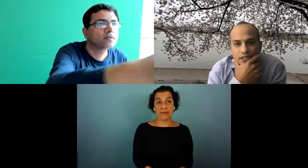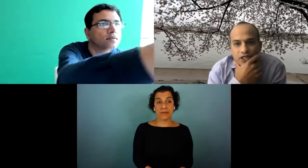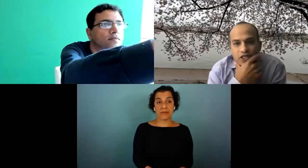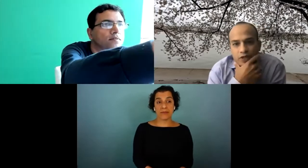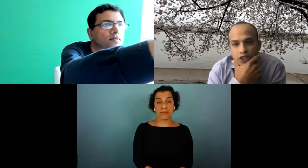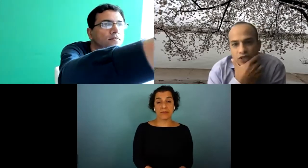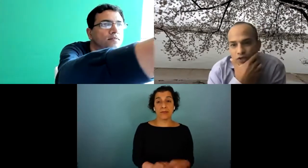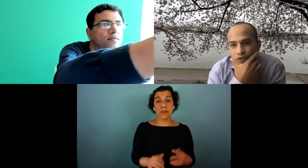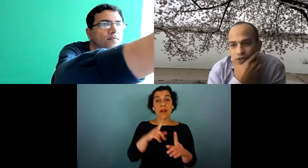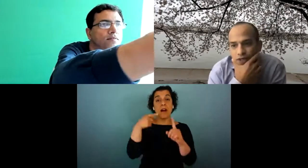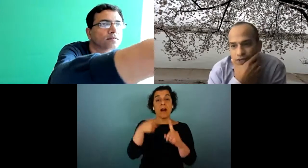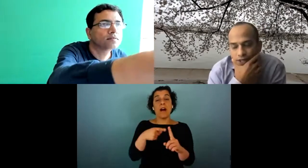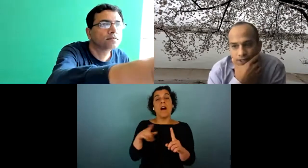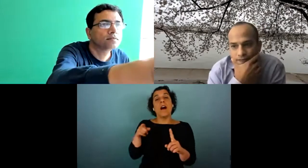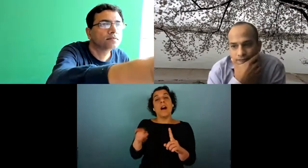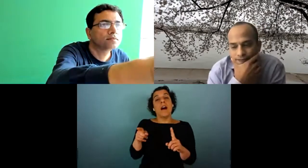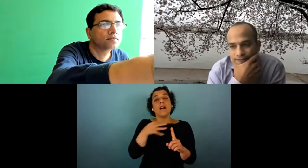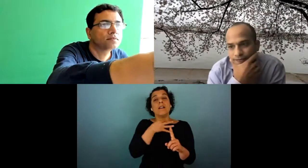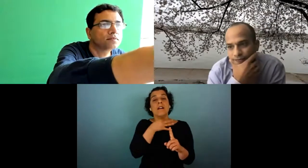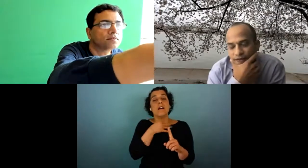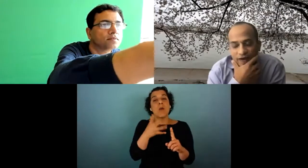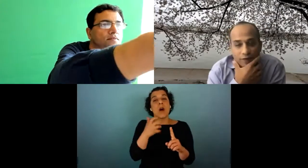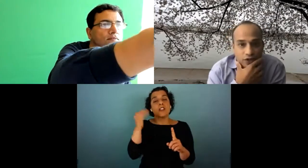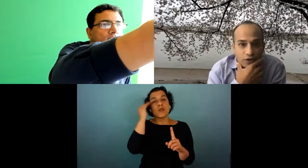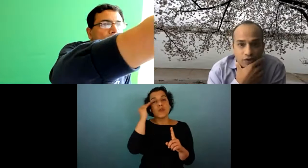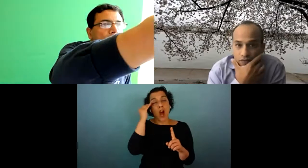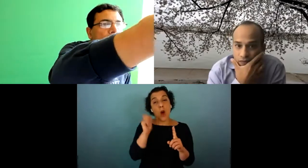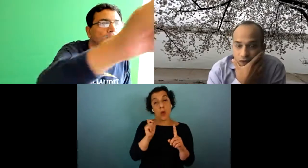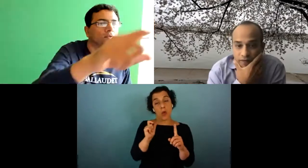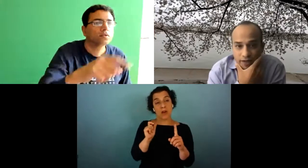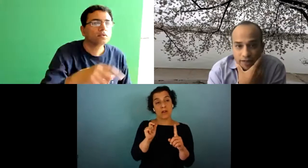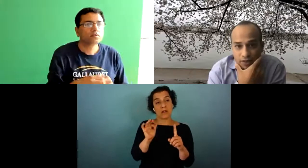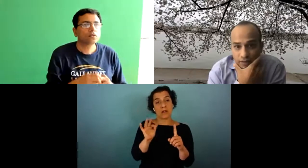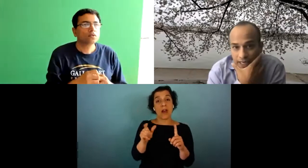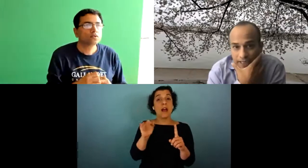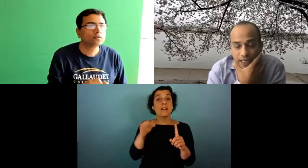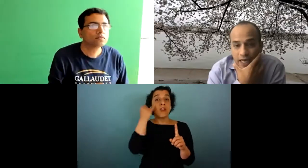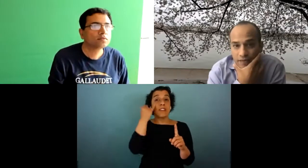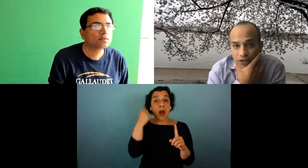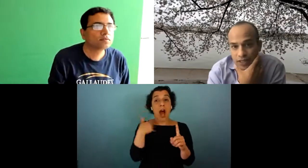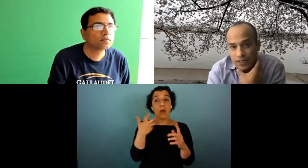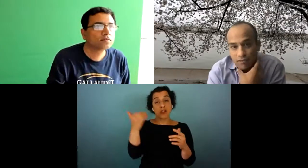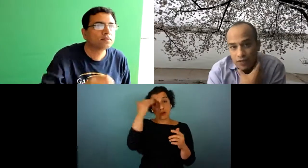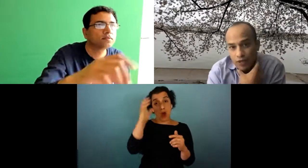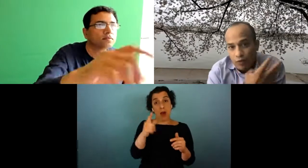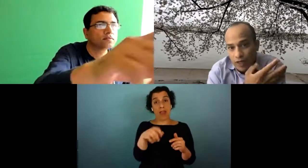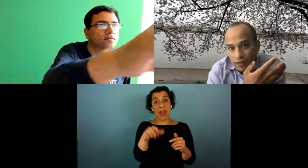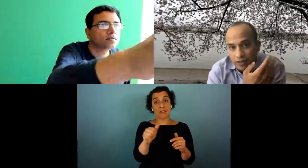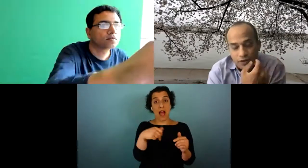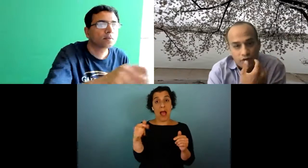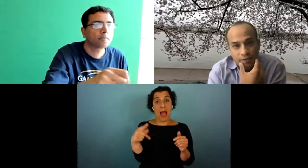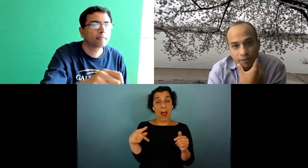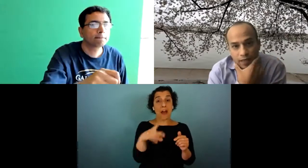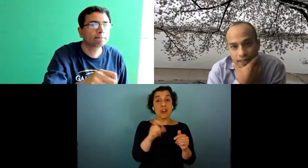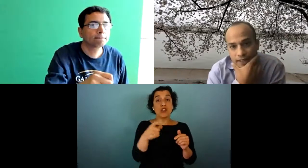essentially she wants to know um if i want to know what the weather is on my alexa app should i just blurt out weather